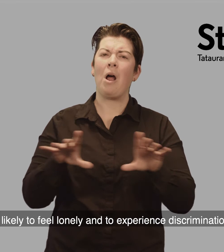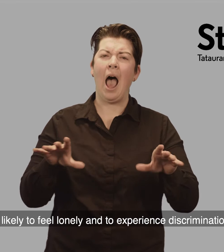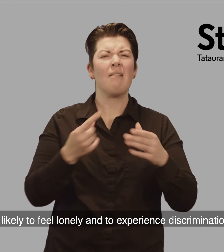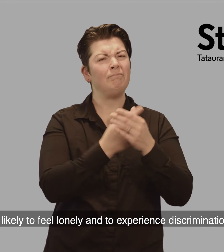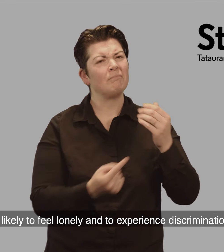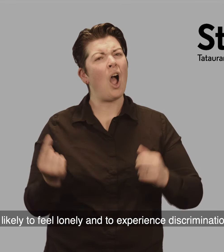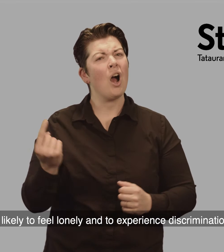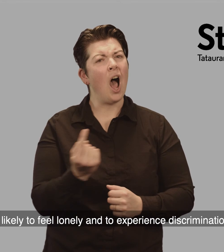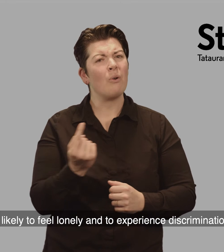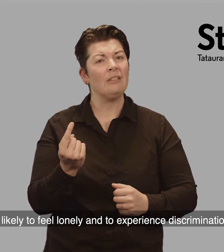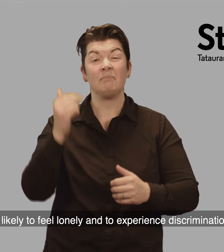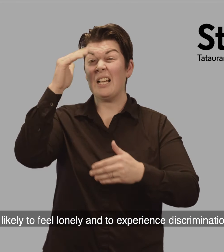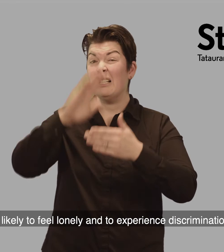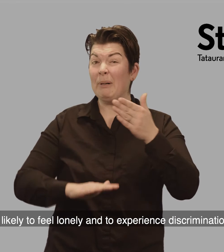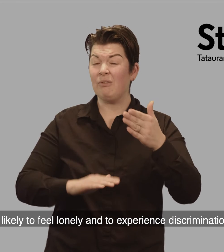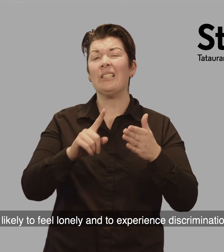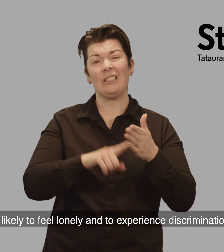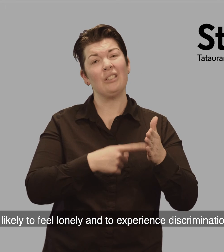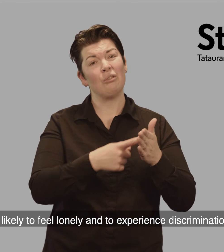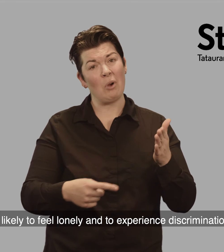likely to feel lonely and to experience discrimination.